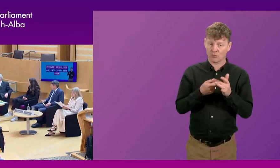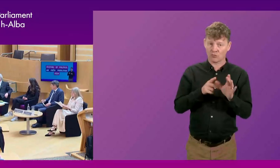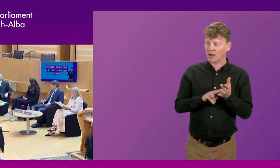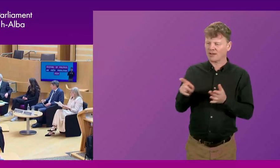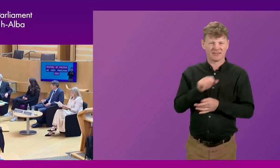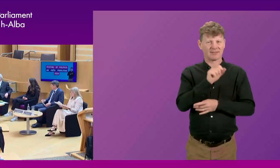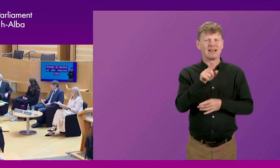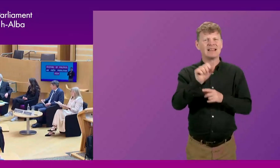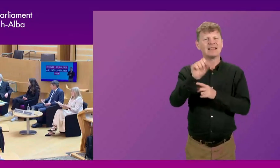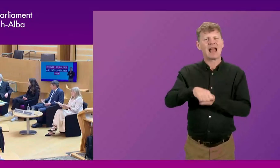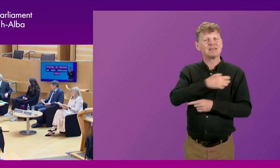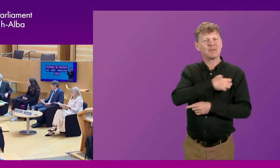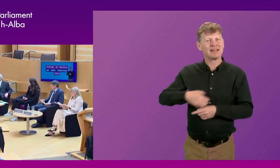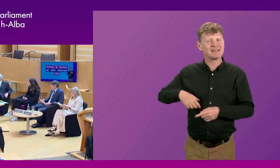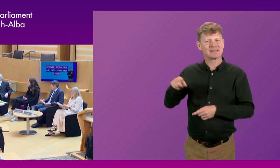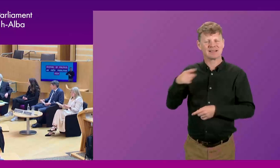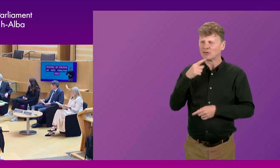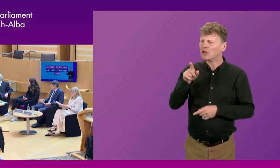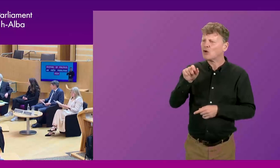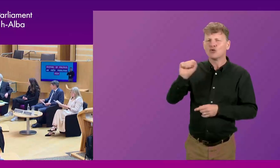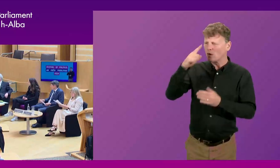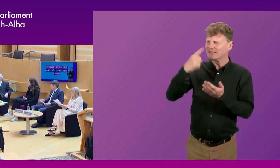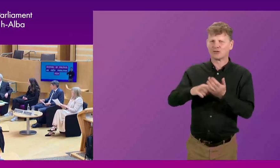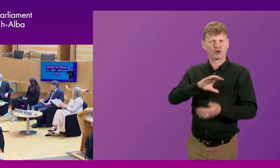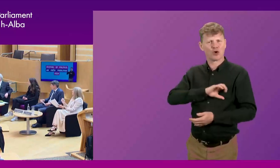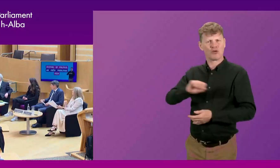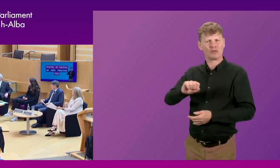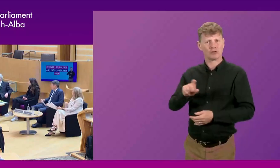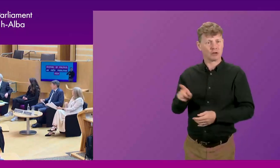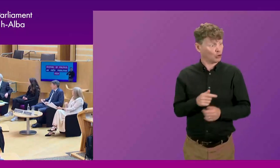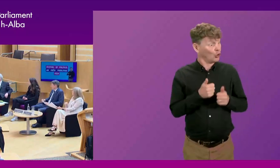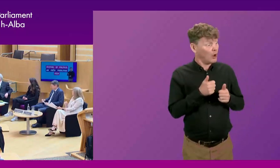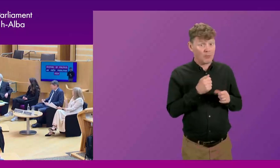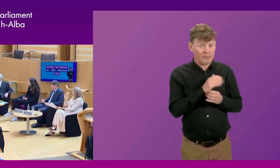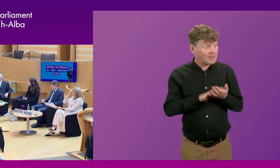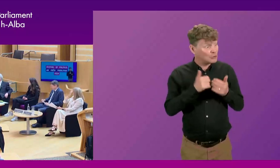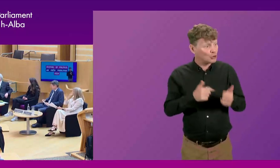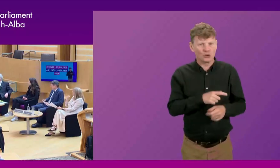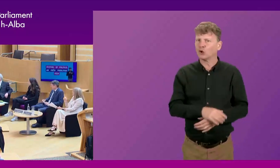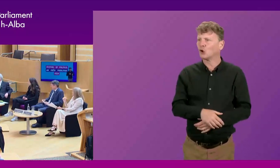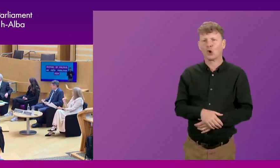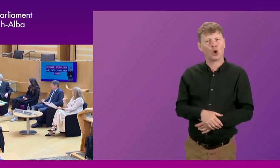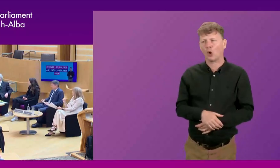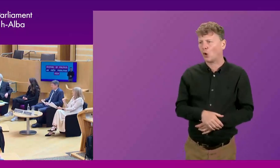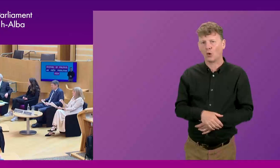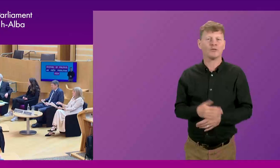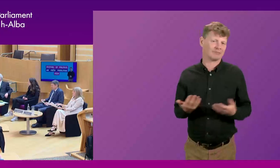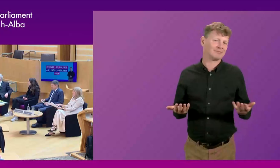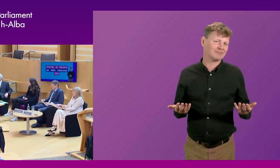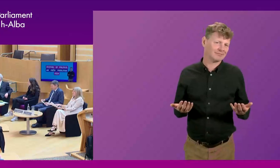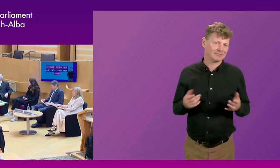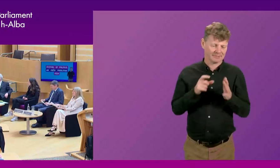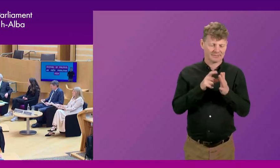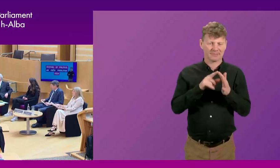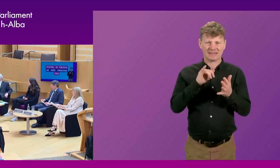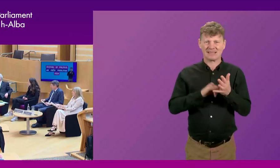episode of yes, Minister. You know, know, the decision is courageous. Does that mean it's good? No, Minister. You know, it went on from there. I, I, I think, I think Des